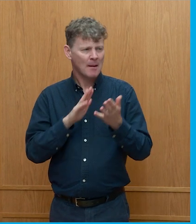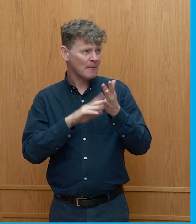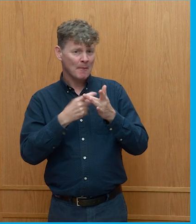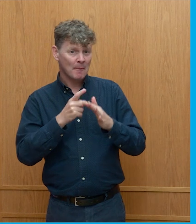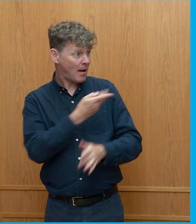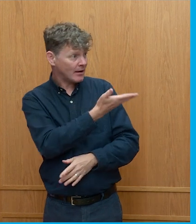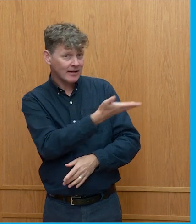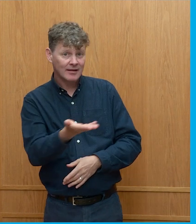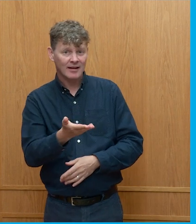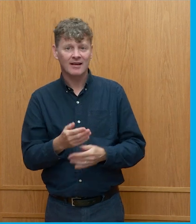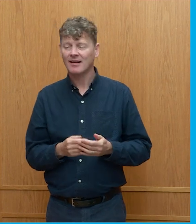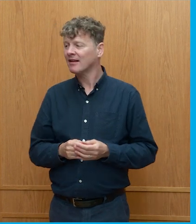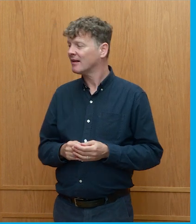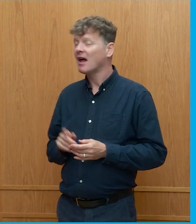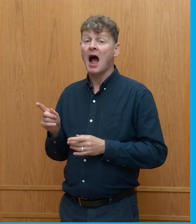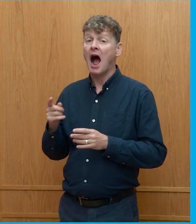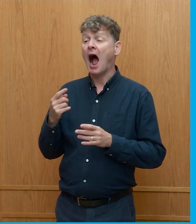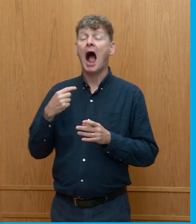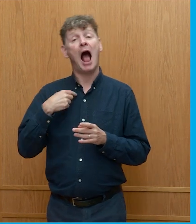and then I'm going to get to the audience. right there, really.